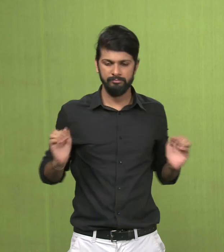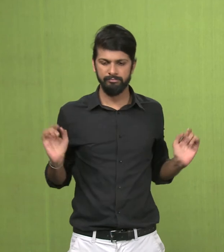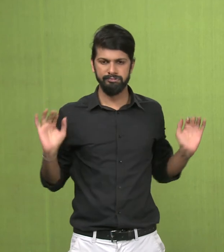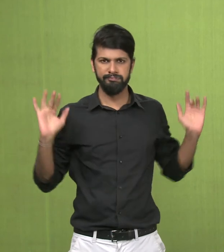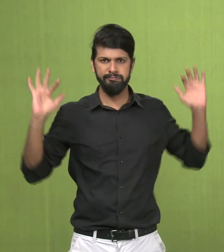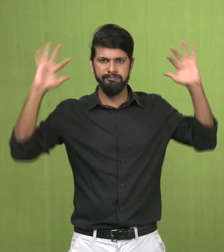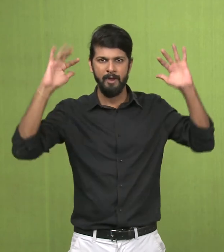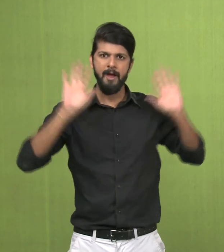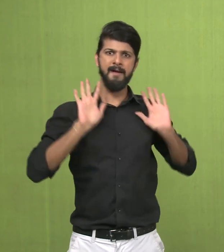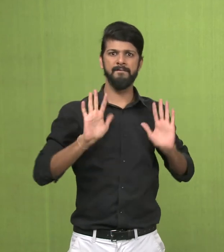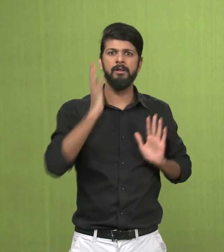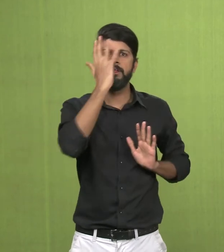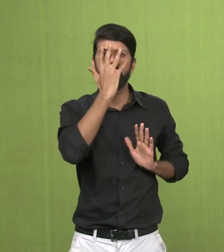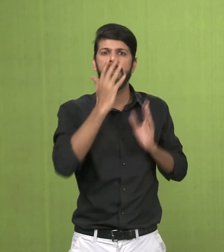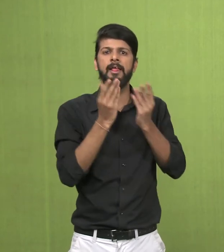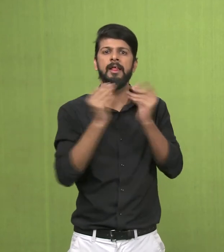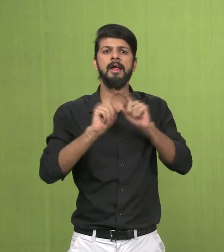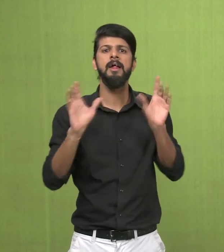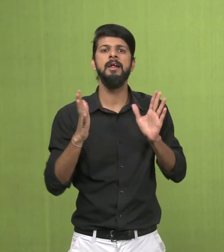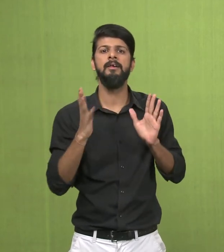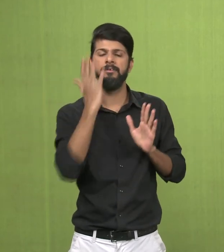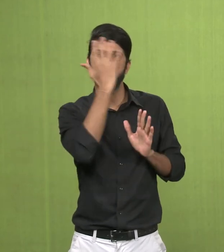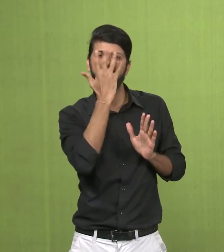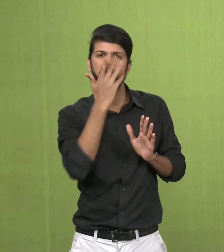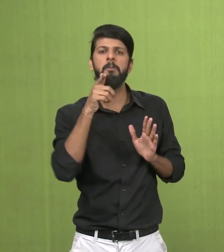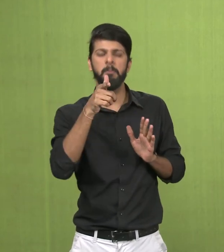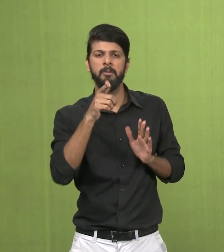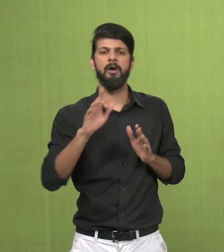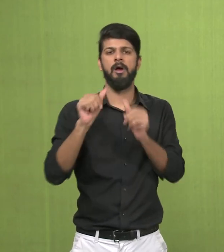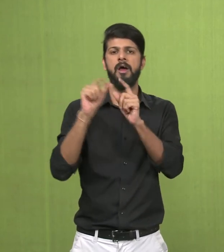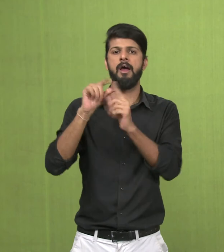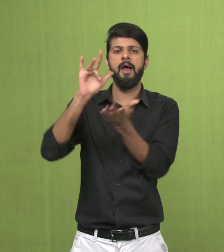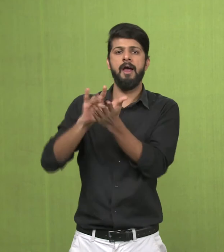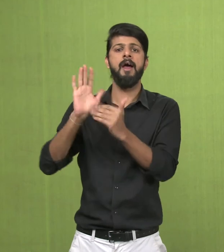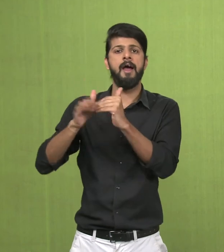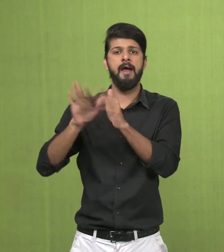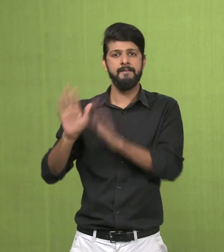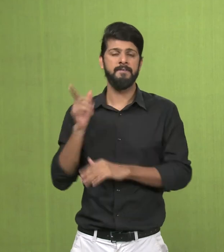You see the decoration, the various motifs but the face is disfigured.